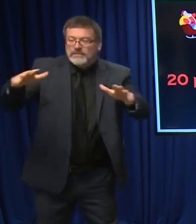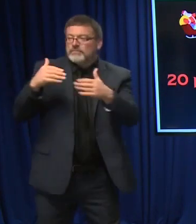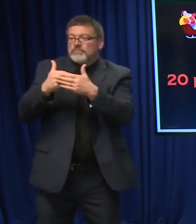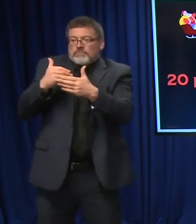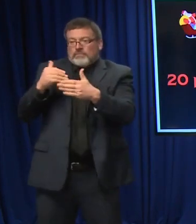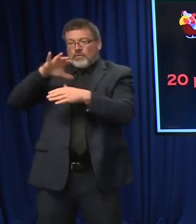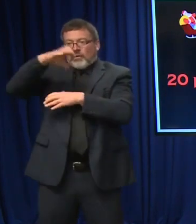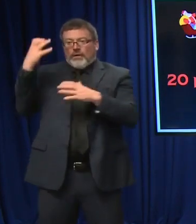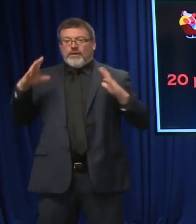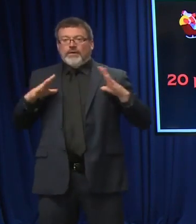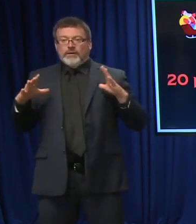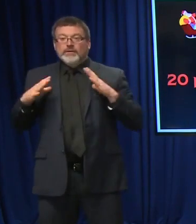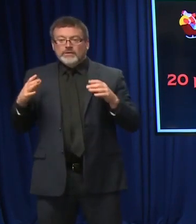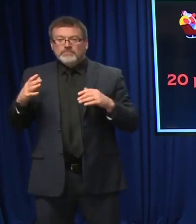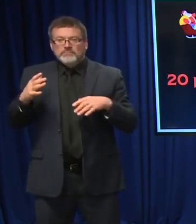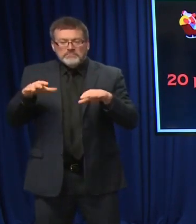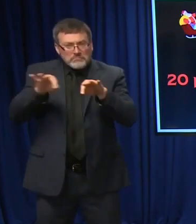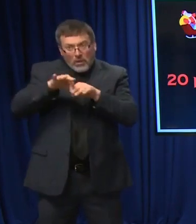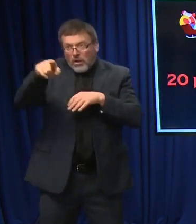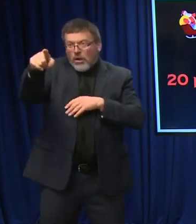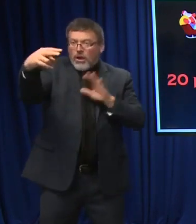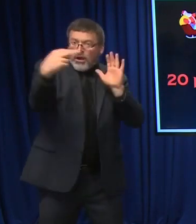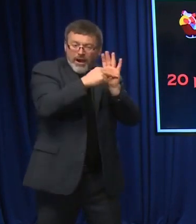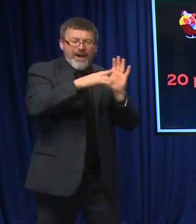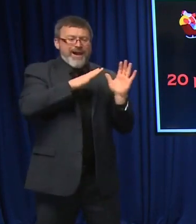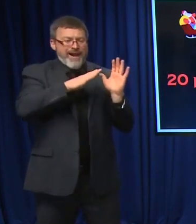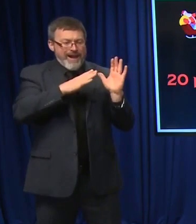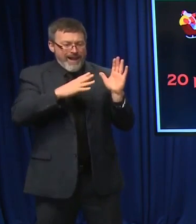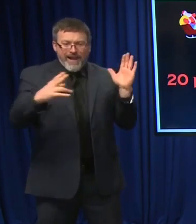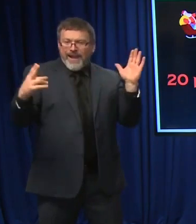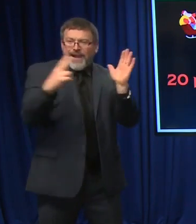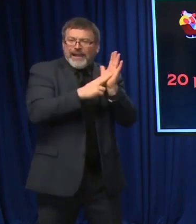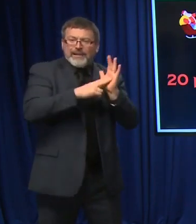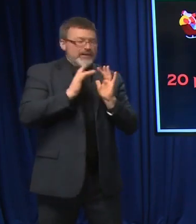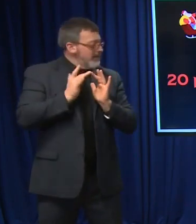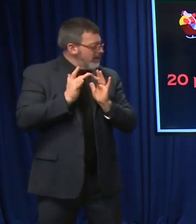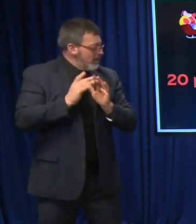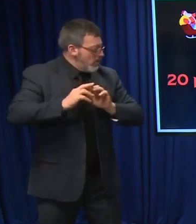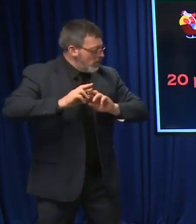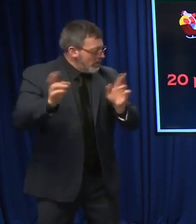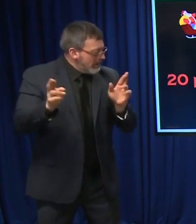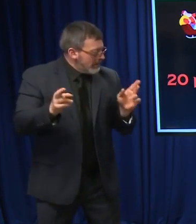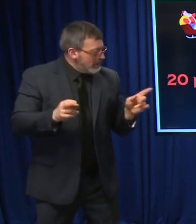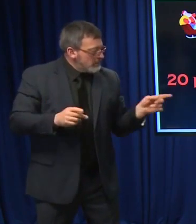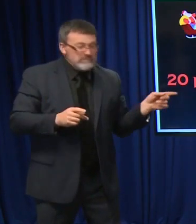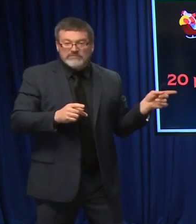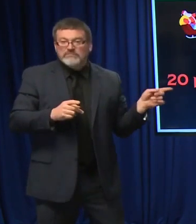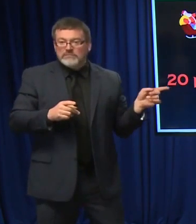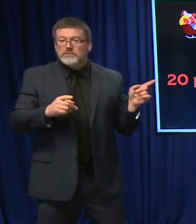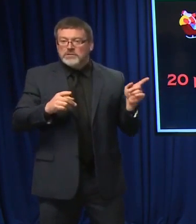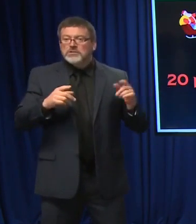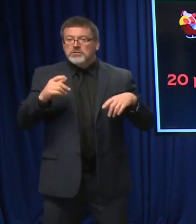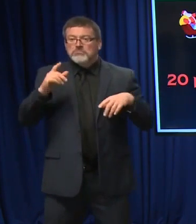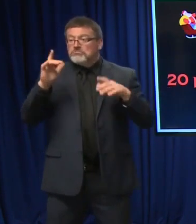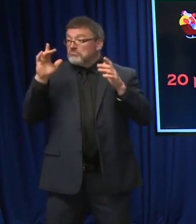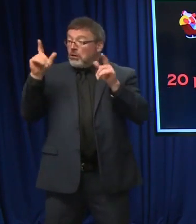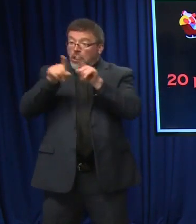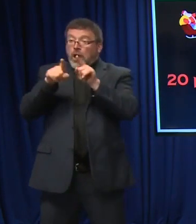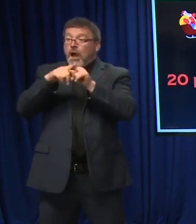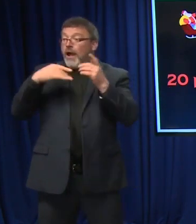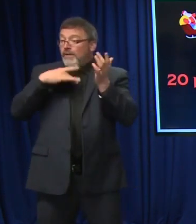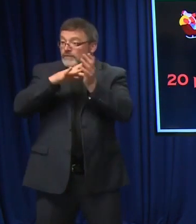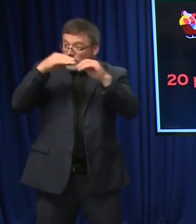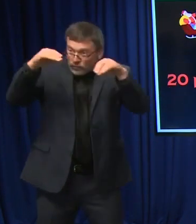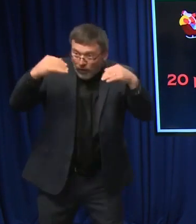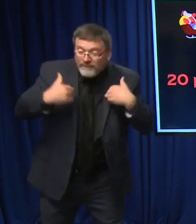online and schedule an appointment for a booster at their local pharmacy or their doctor's office. And when we checked this